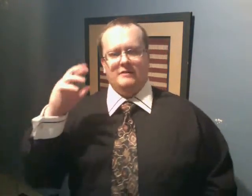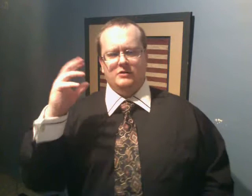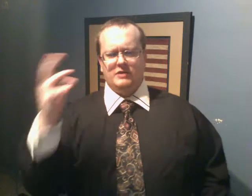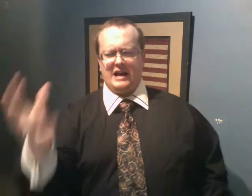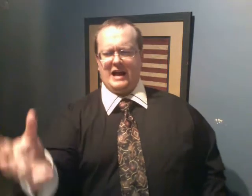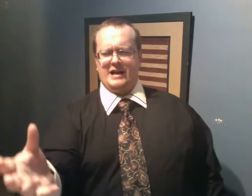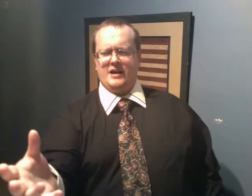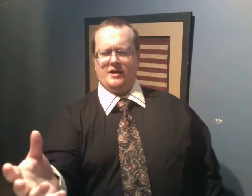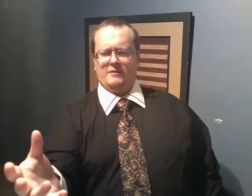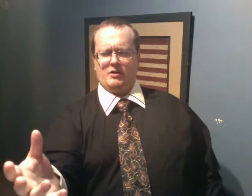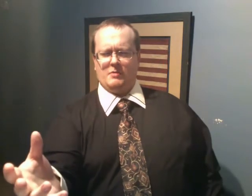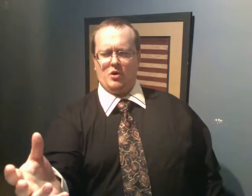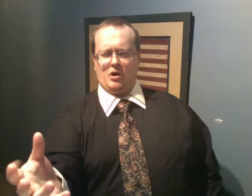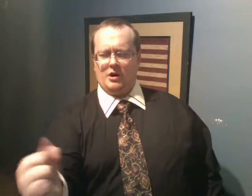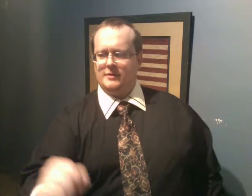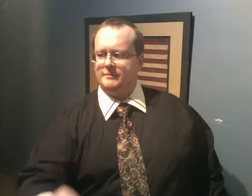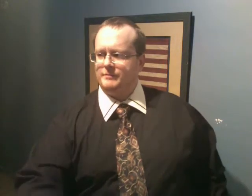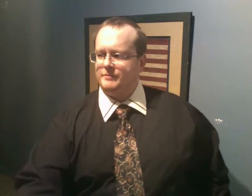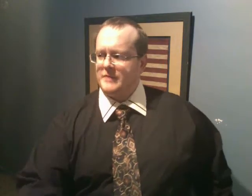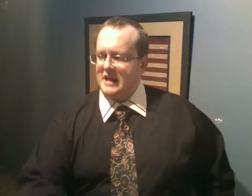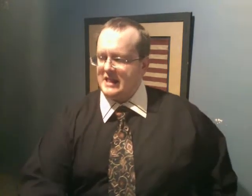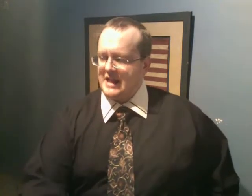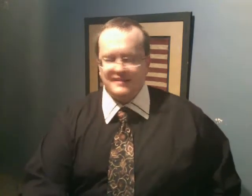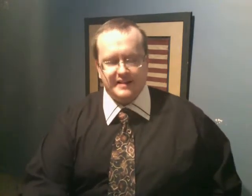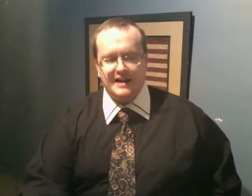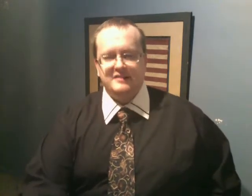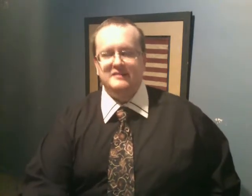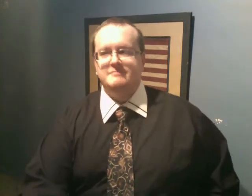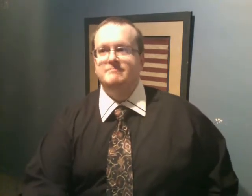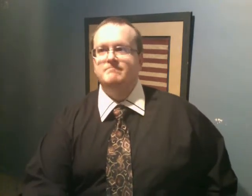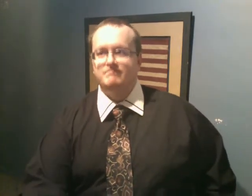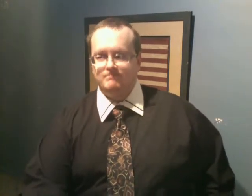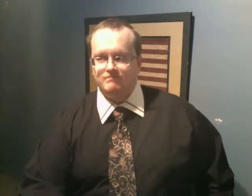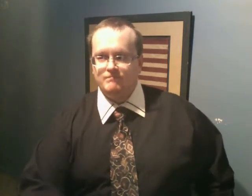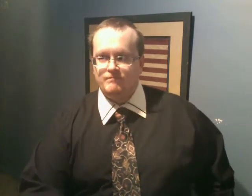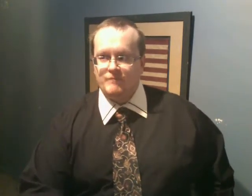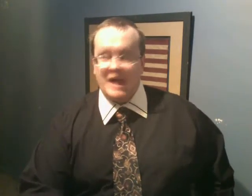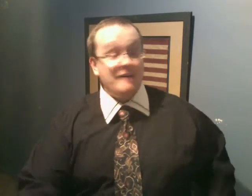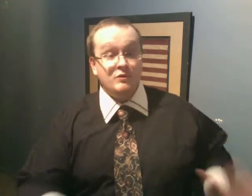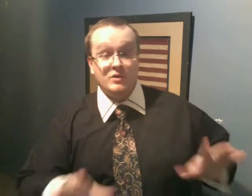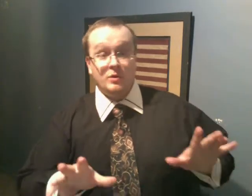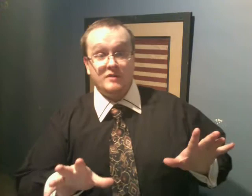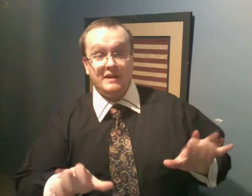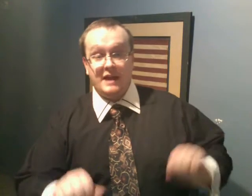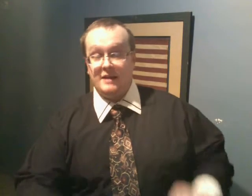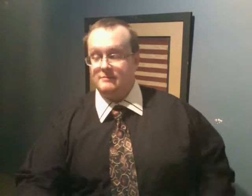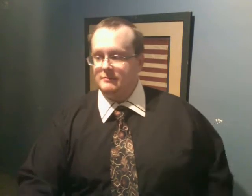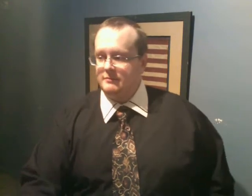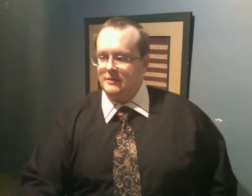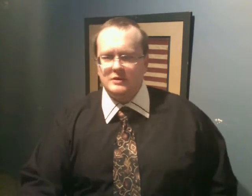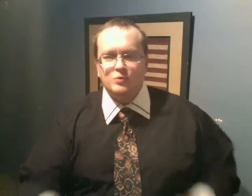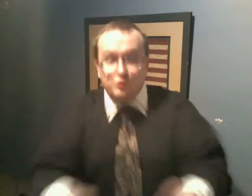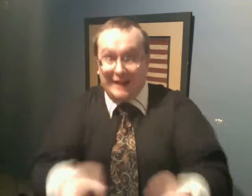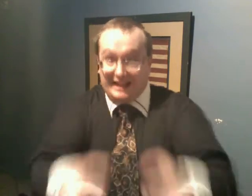have a great idea for a book. That's nice. I haven't written a word of it yet. What?